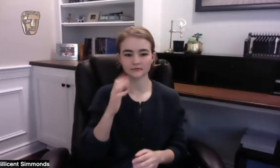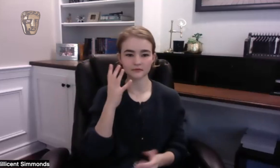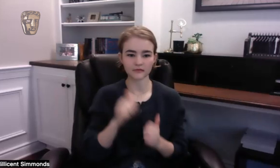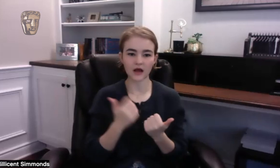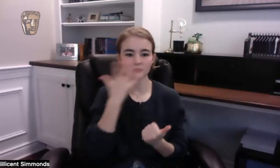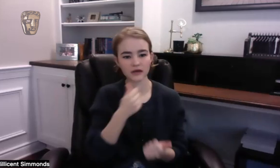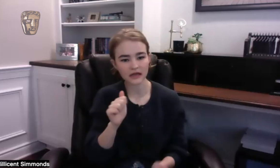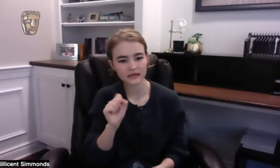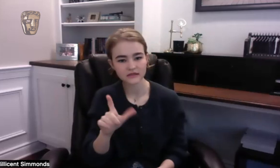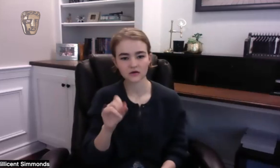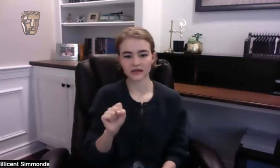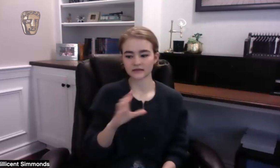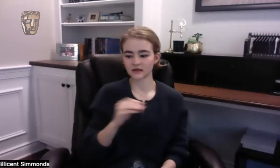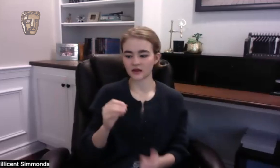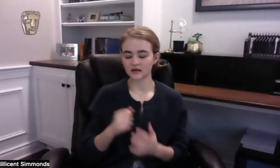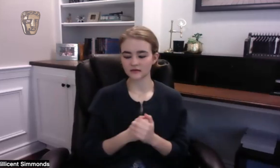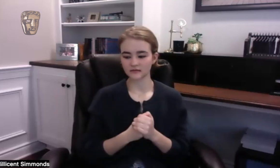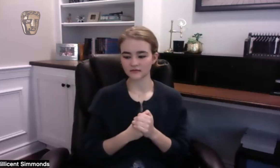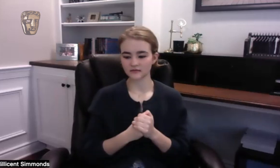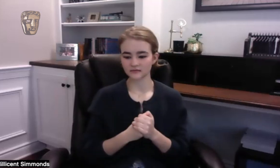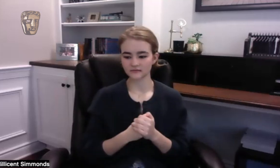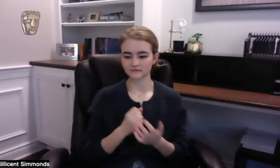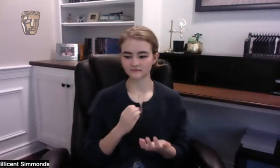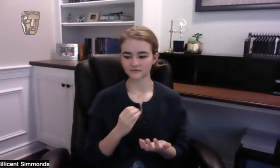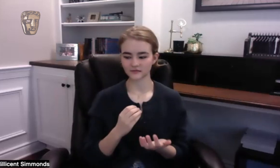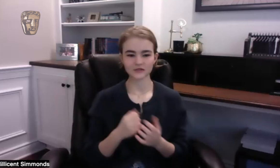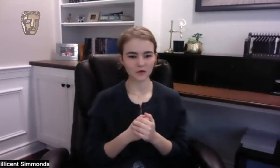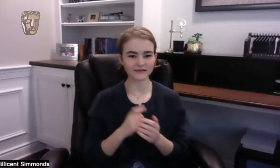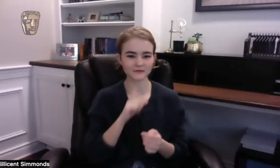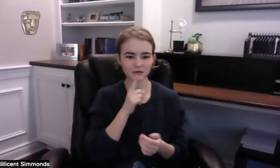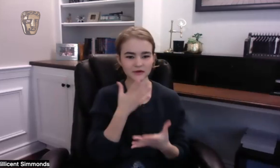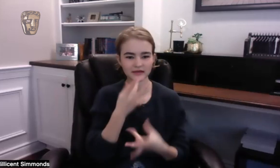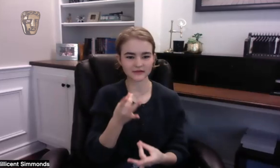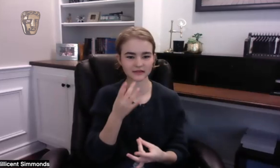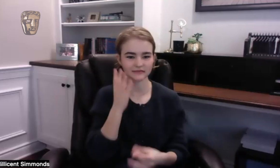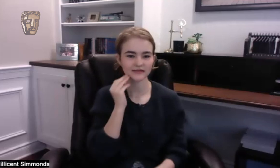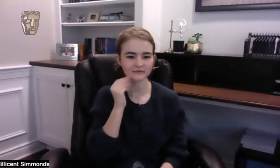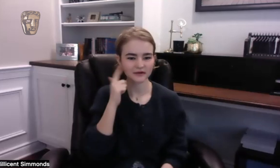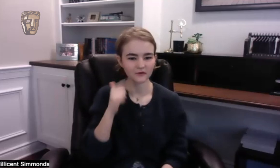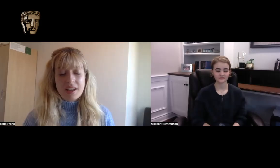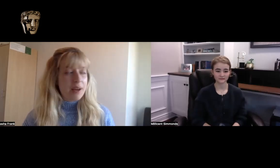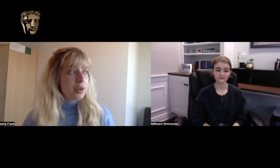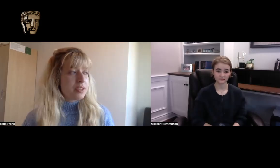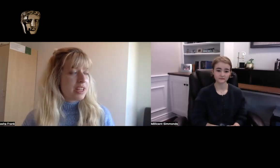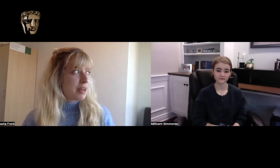community and different disabilities so it's been really interesting experience for me just this last year and what you said about